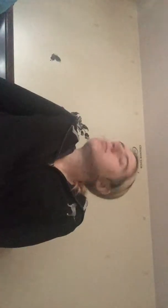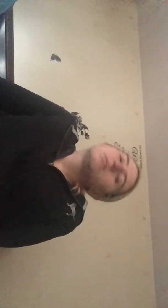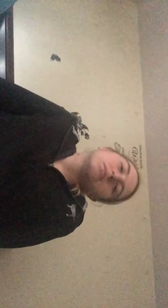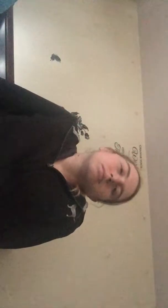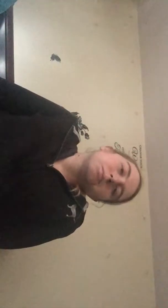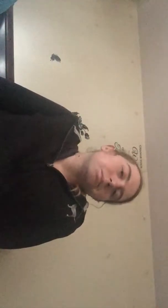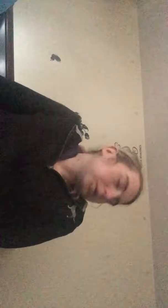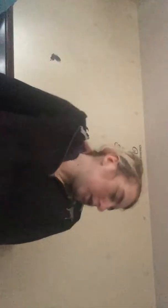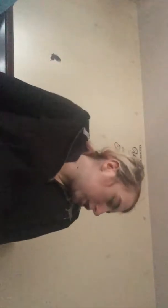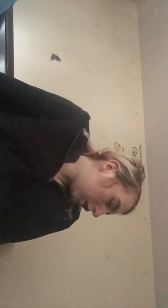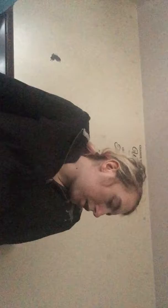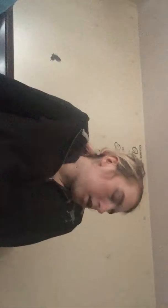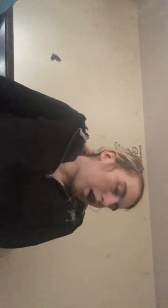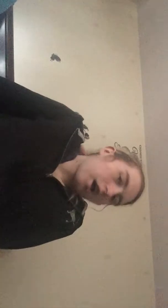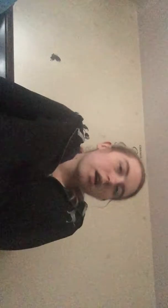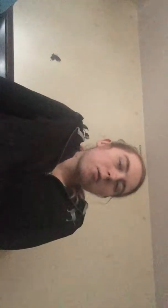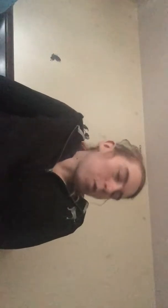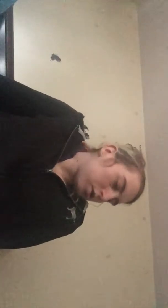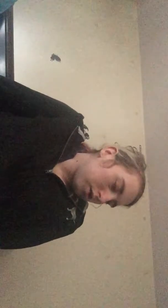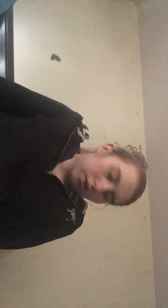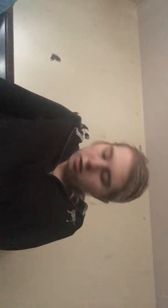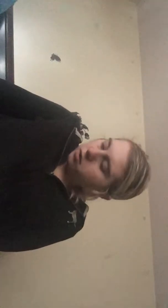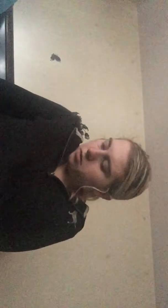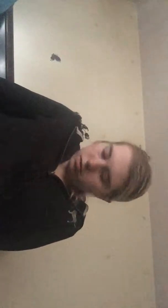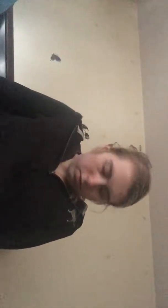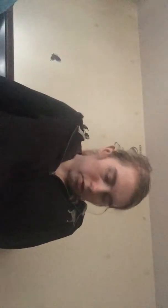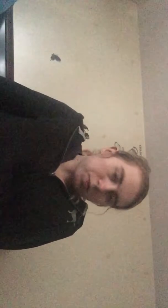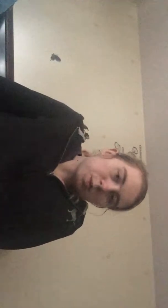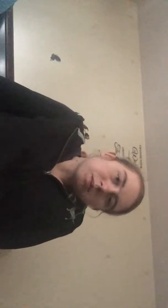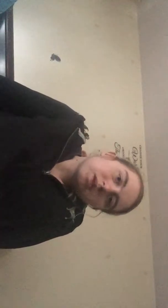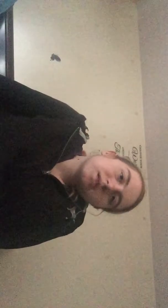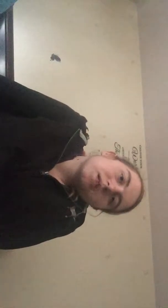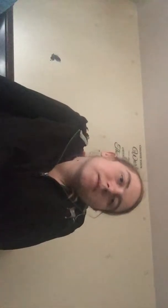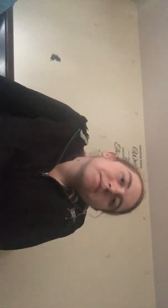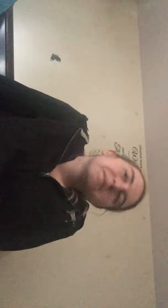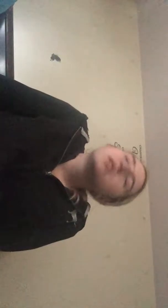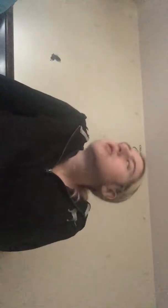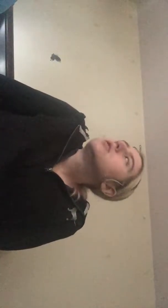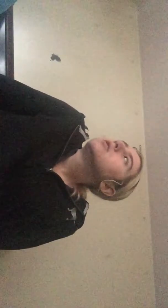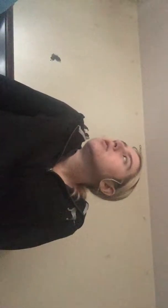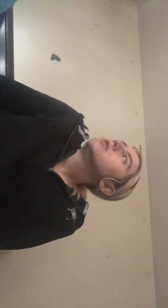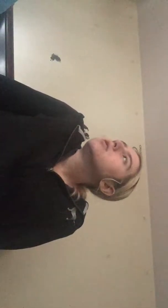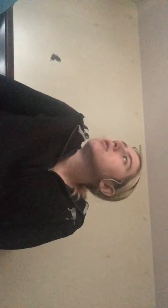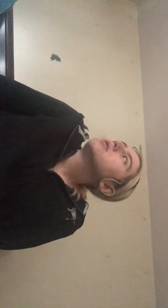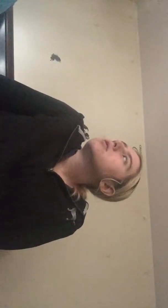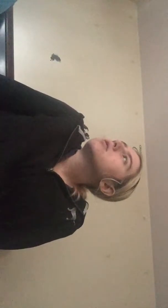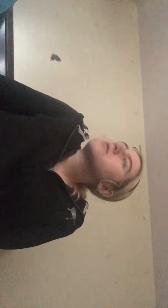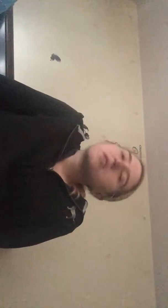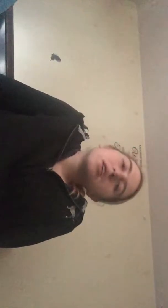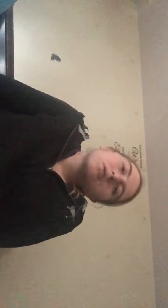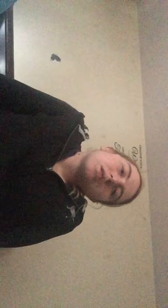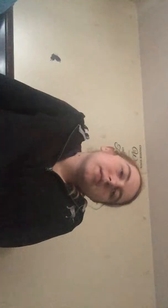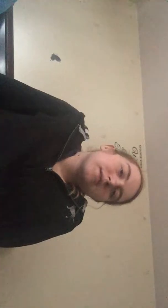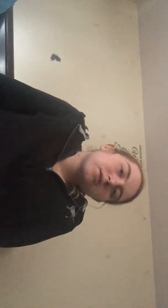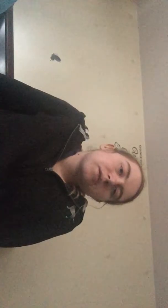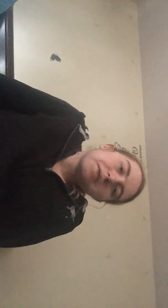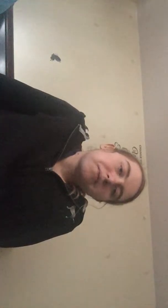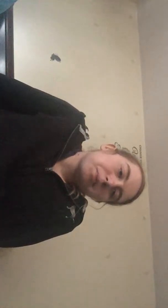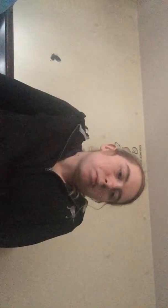um but yeah I watched like goosebumps and stuff there's like lots of stuff I've been